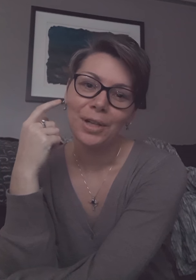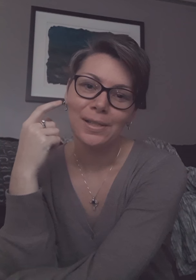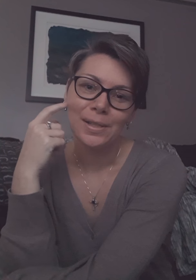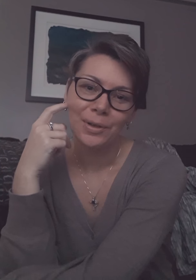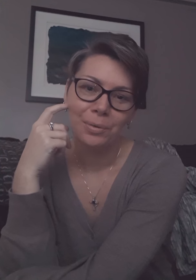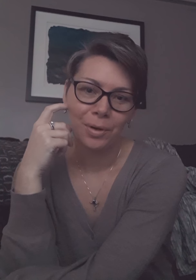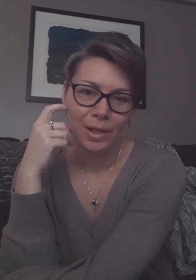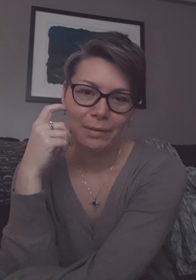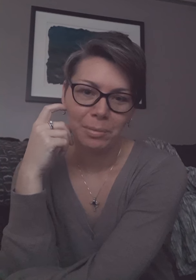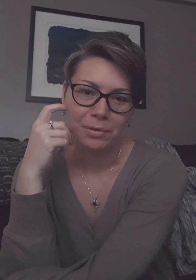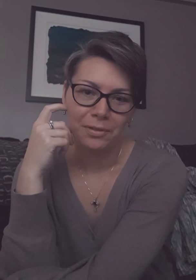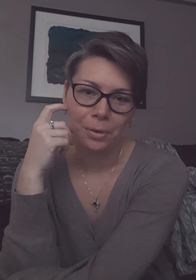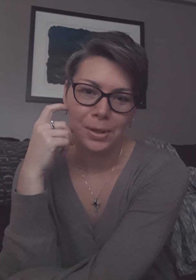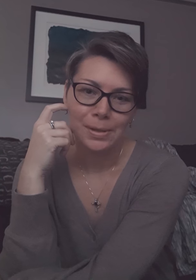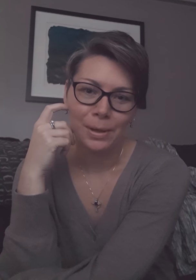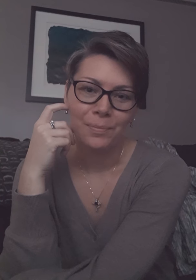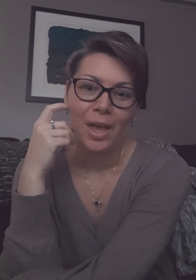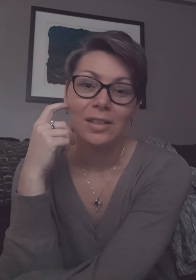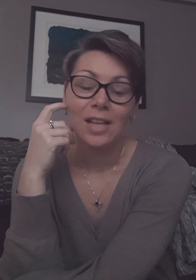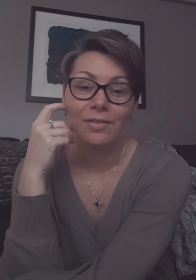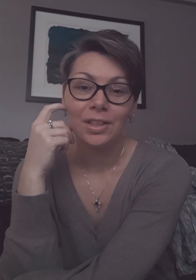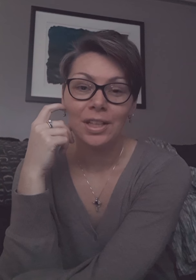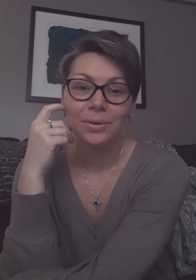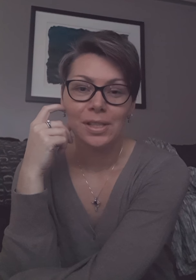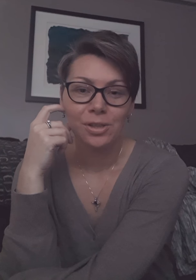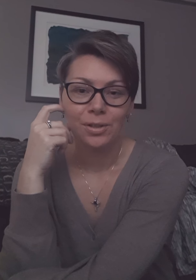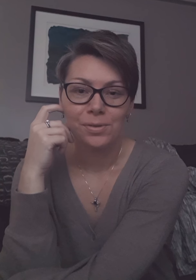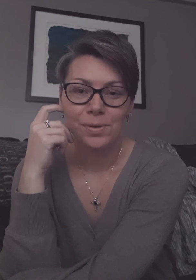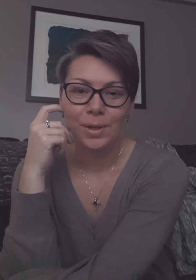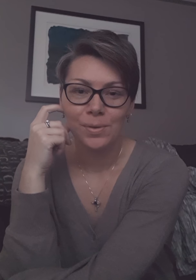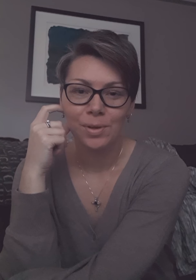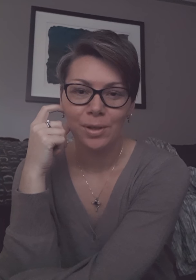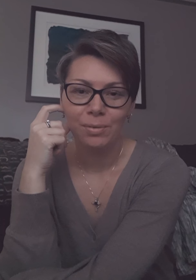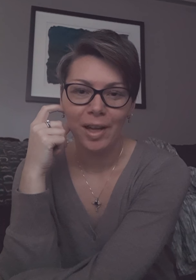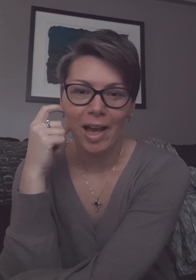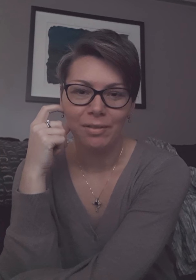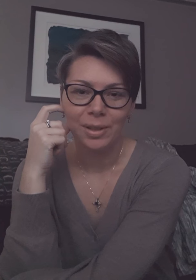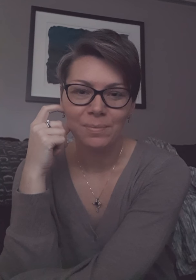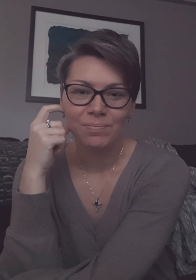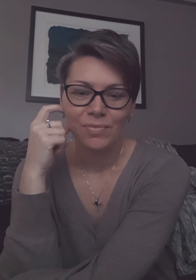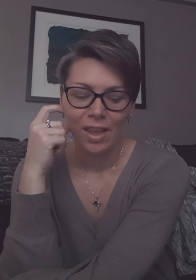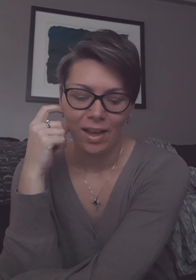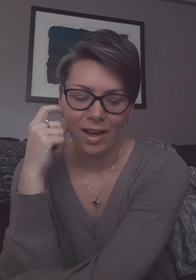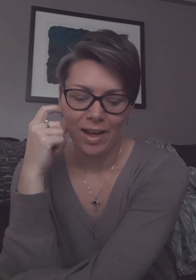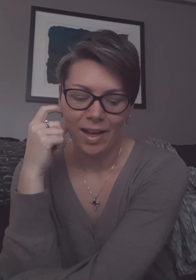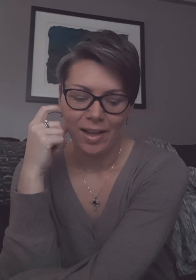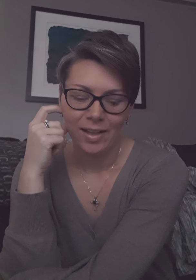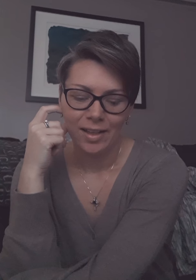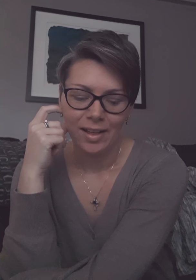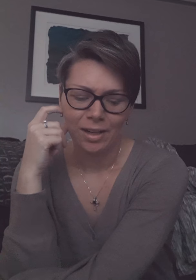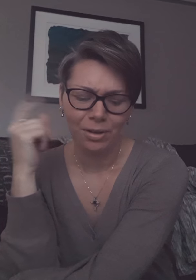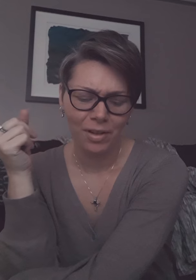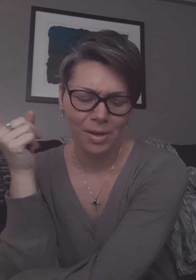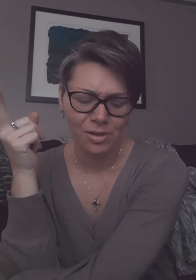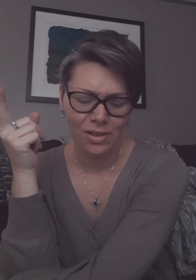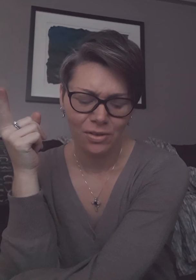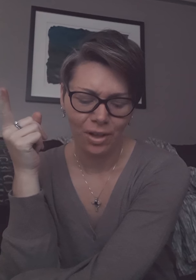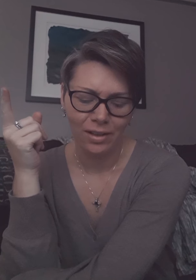us it's very worth it and we're moving forward so definitely going to share those results with you when I have them uh I don't know if I mentioned this or not